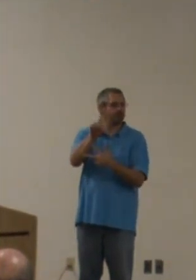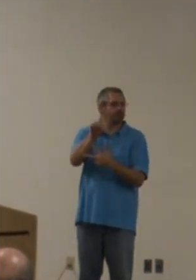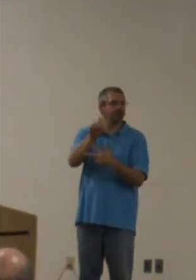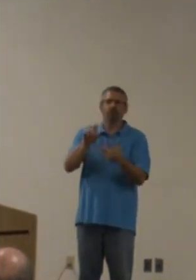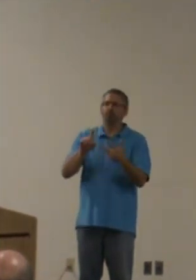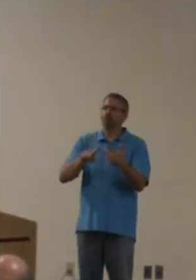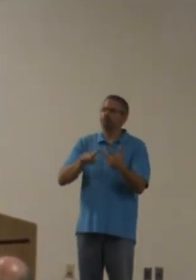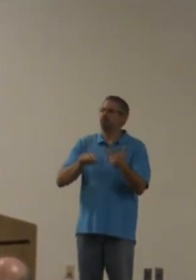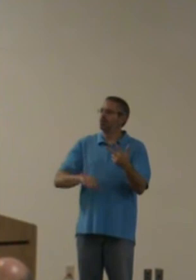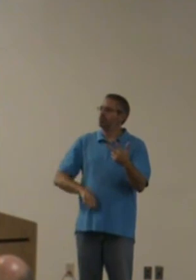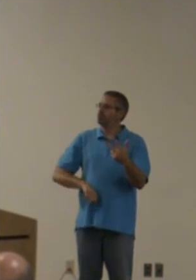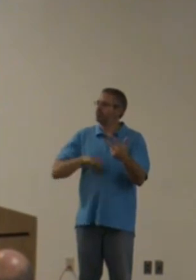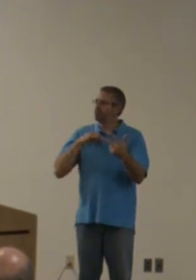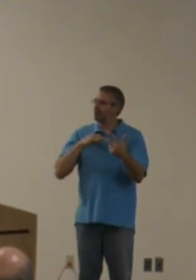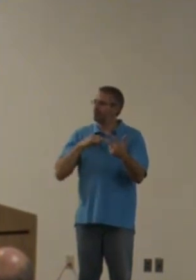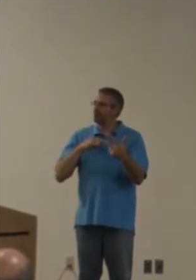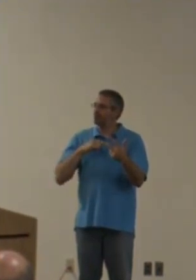Sex. And pride.